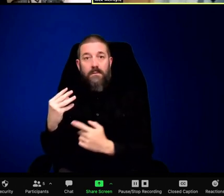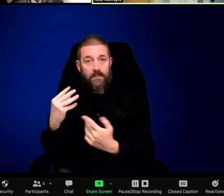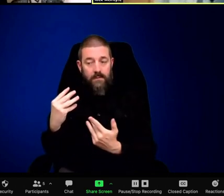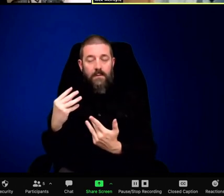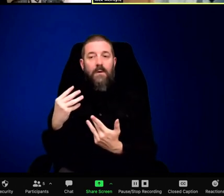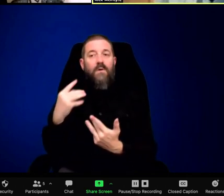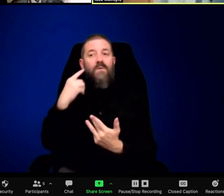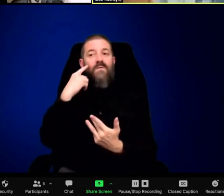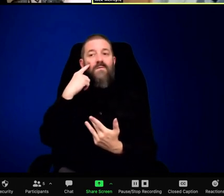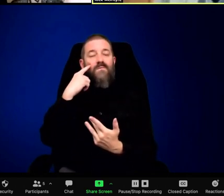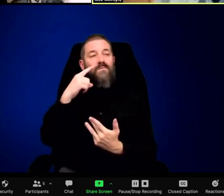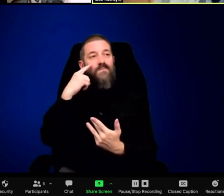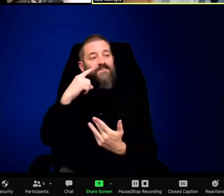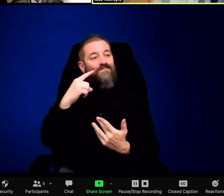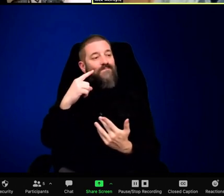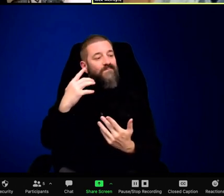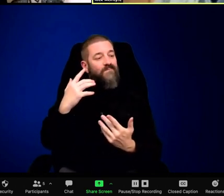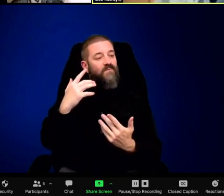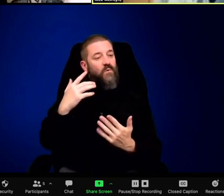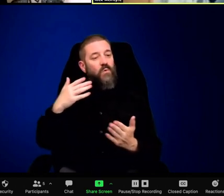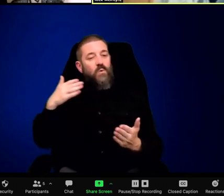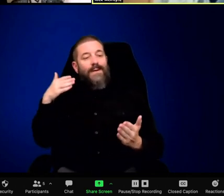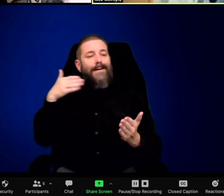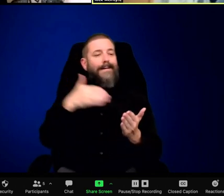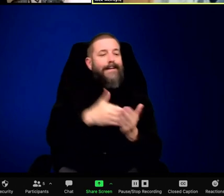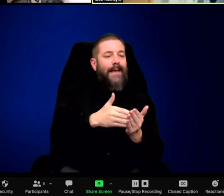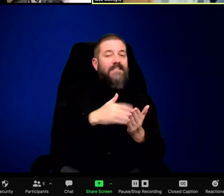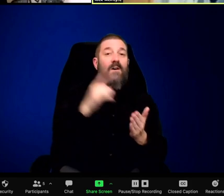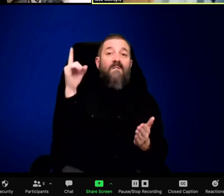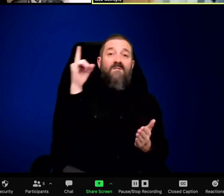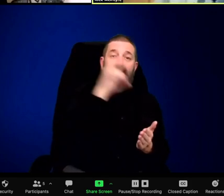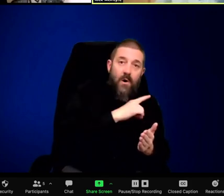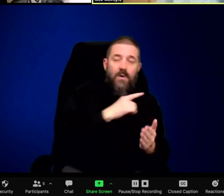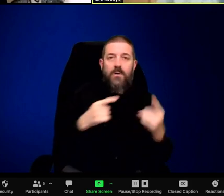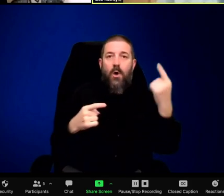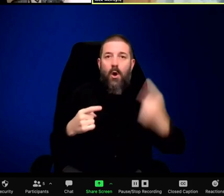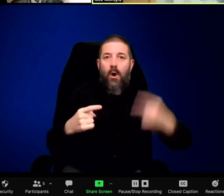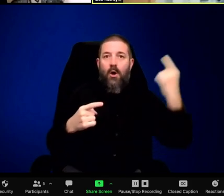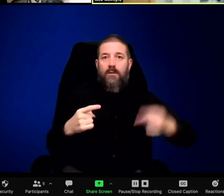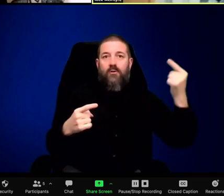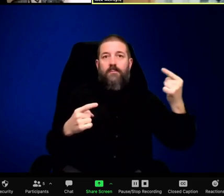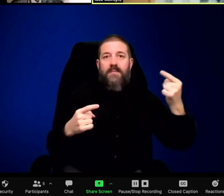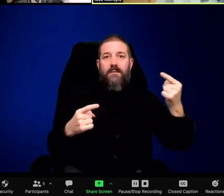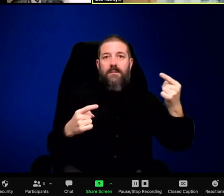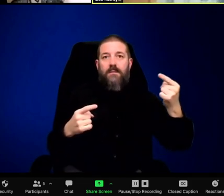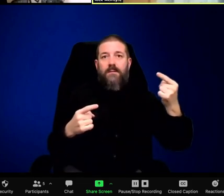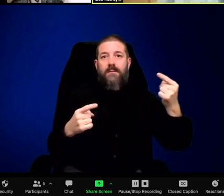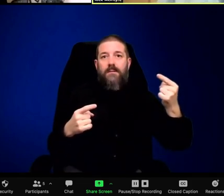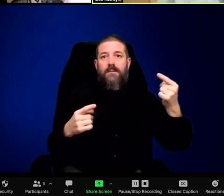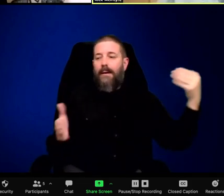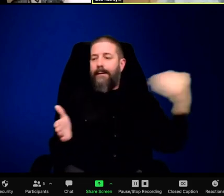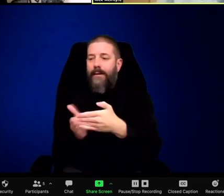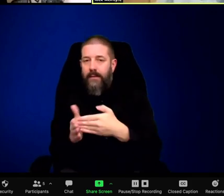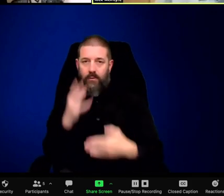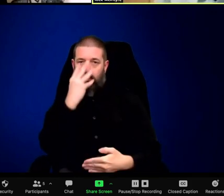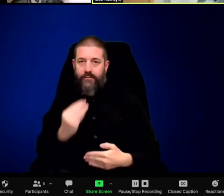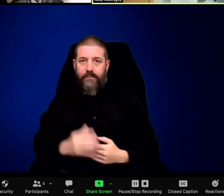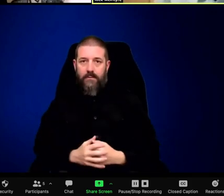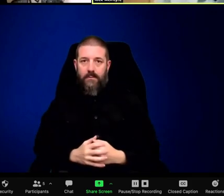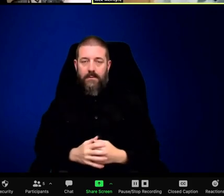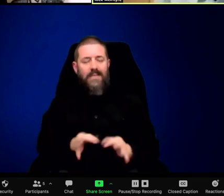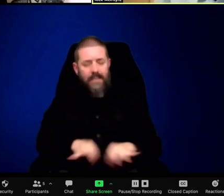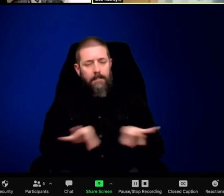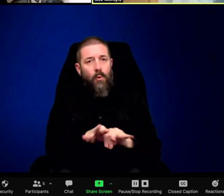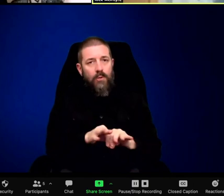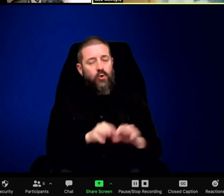And you're naturally good. But you I know from talking to you that you also watch a lot of people and how they connect and the way that you bring the